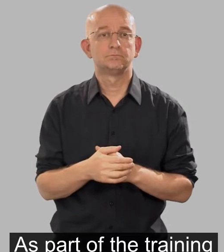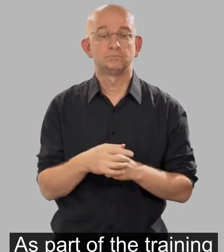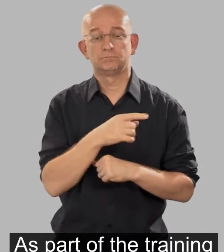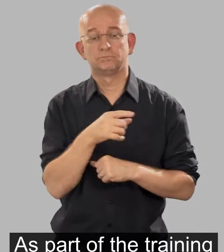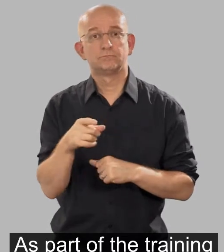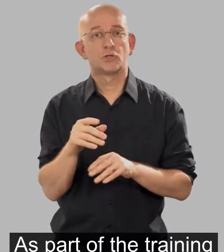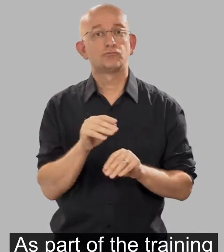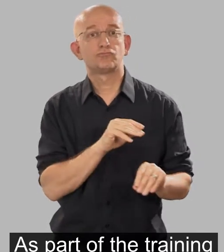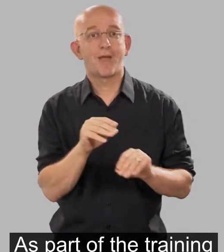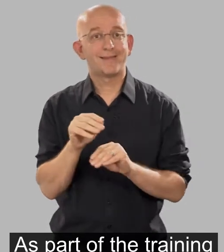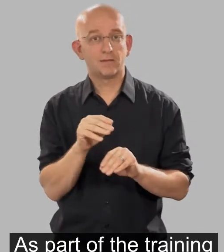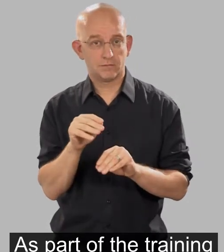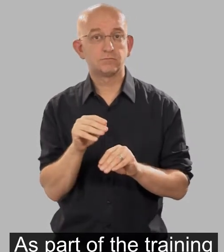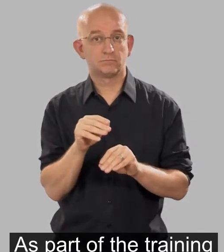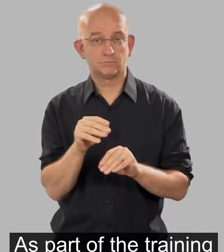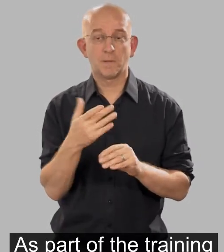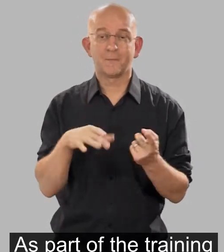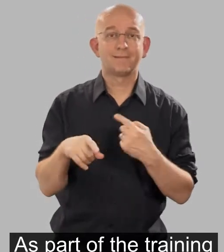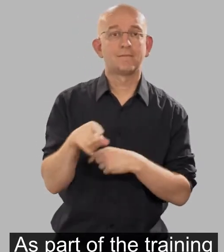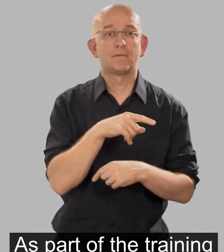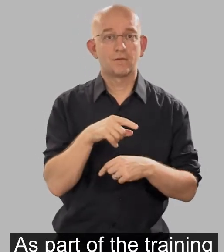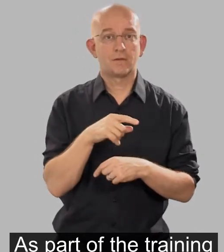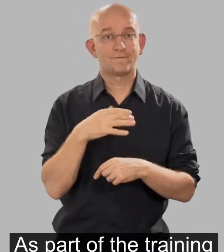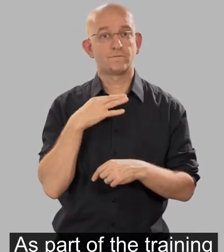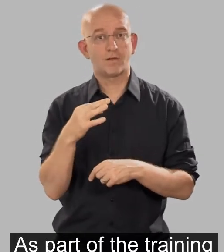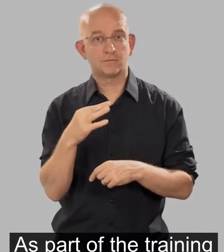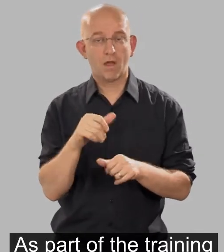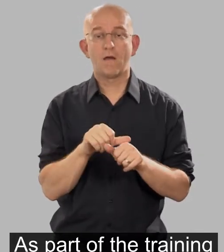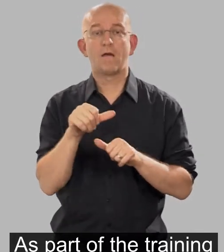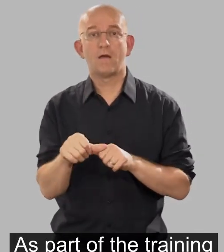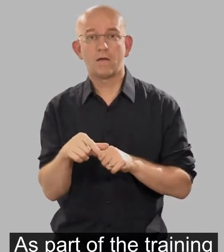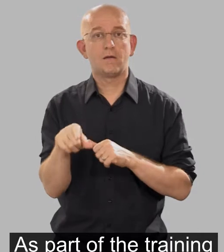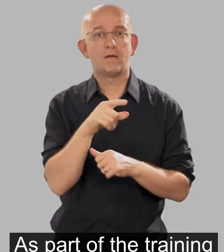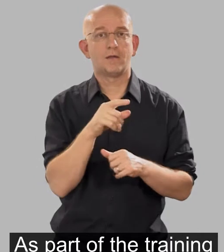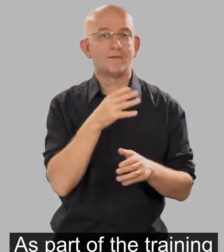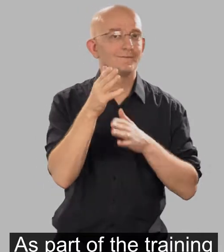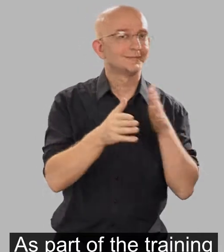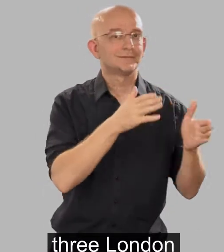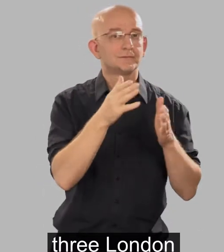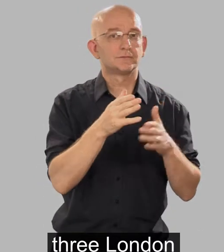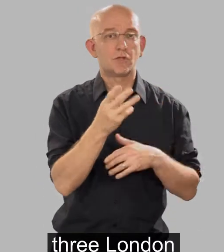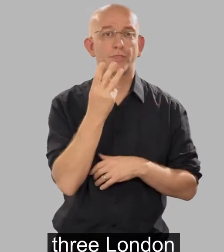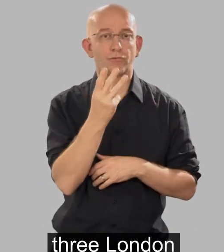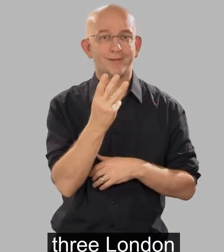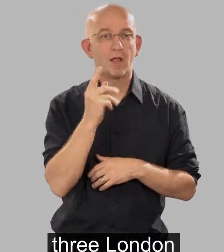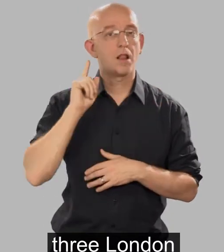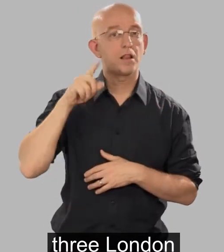As part of the training, the volunteers then visited three London emergency departments.